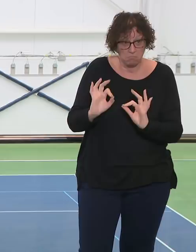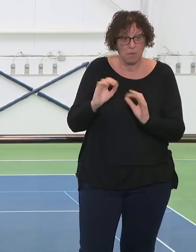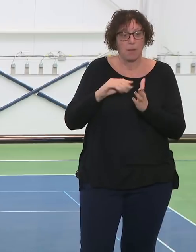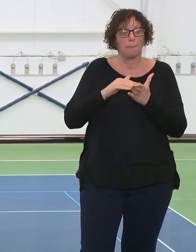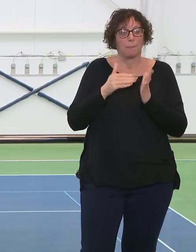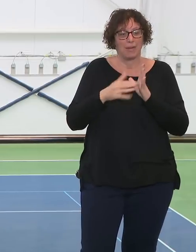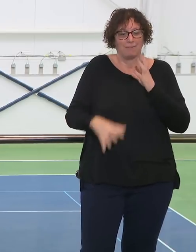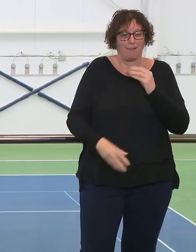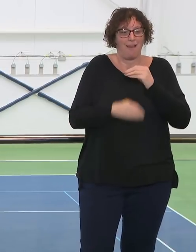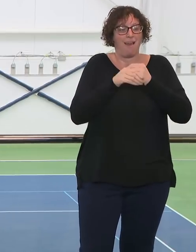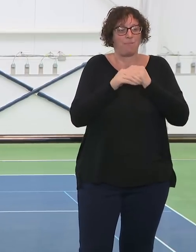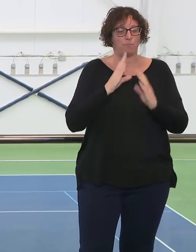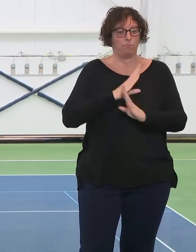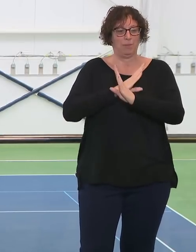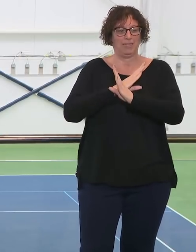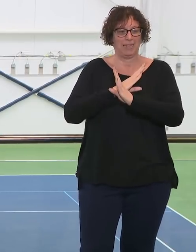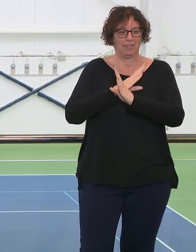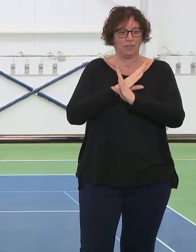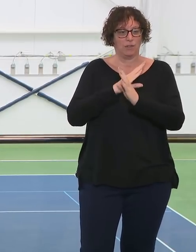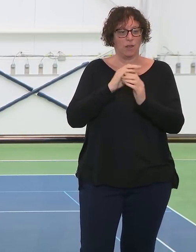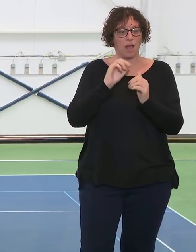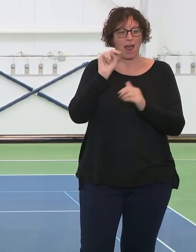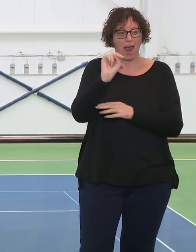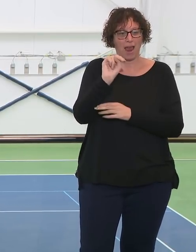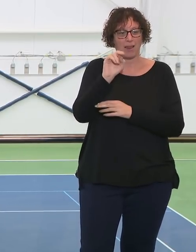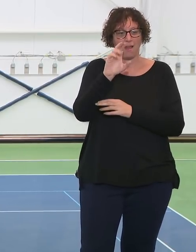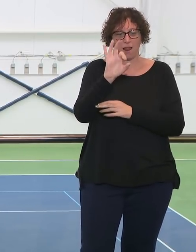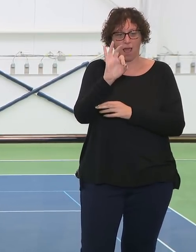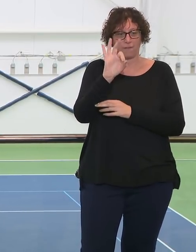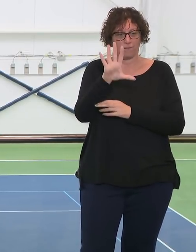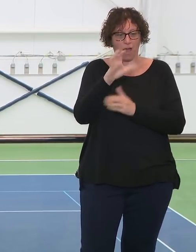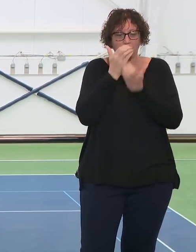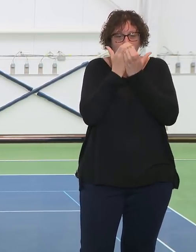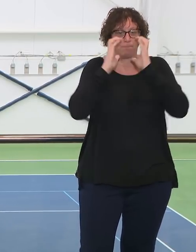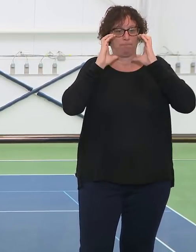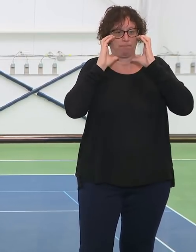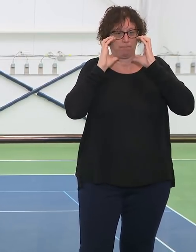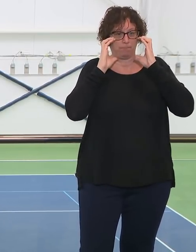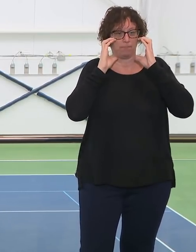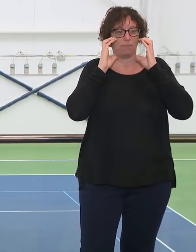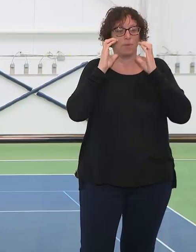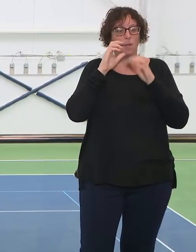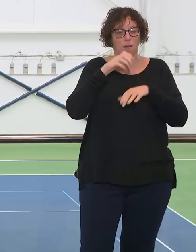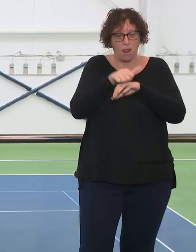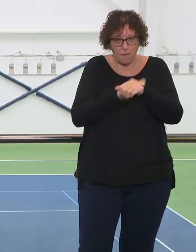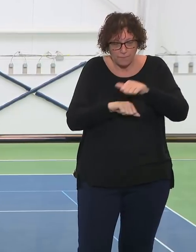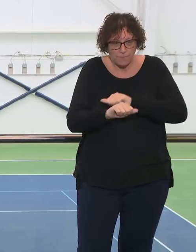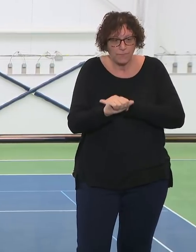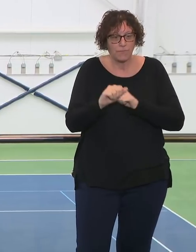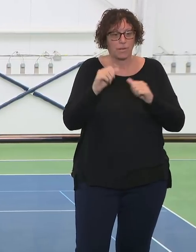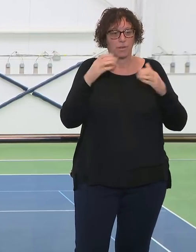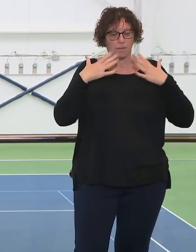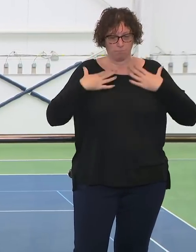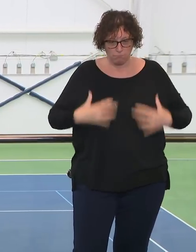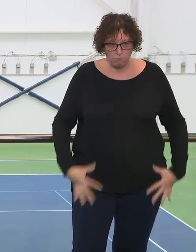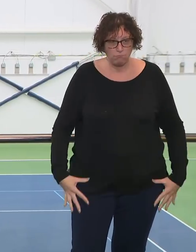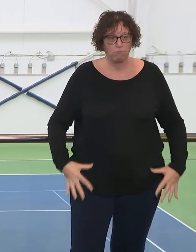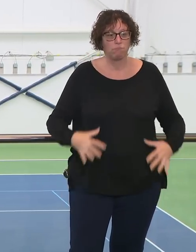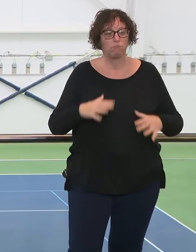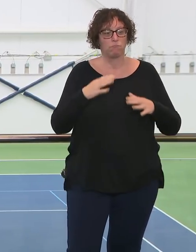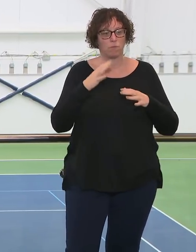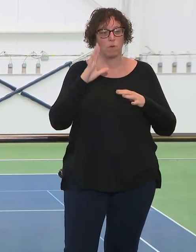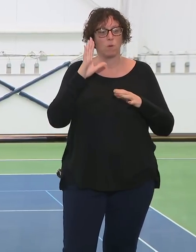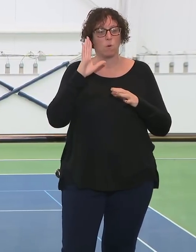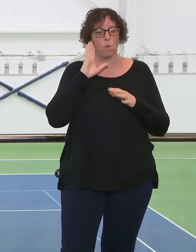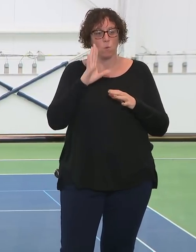And so for both our EMS and ambulance personnel who will be transporting these patients, they will all be in protective,